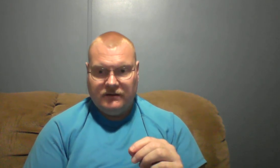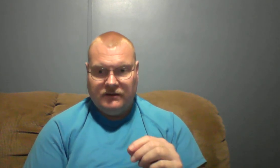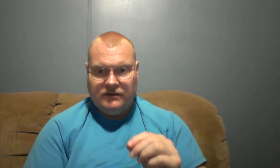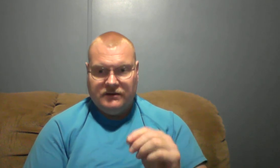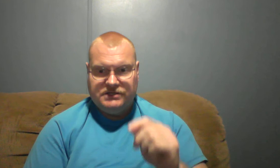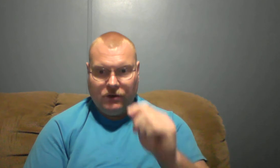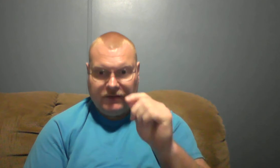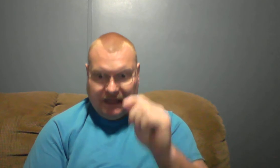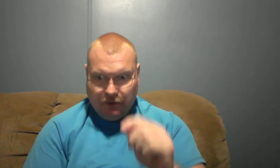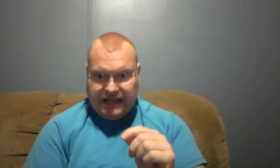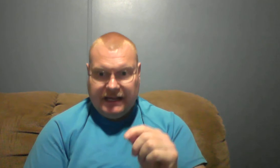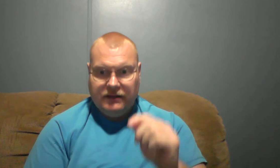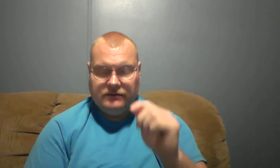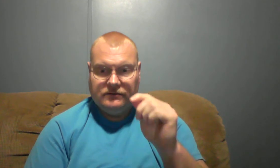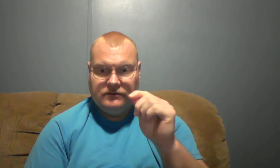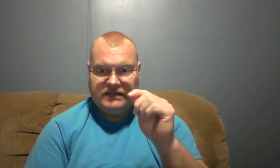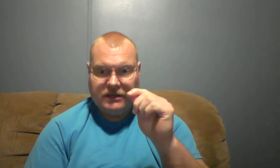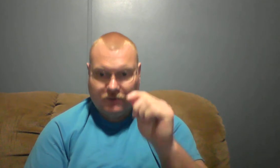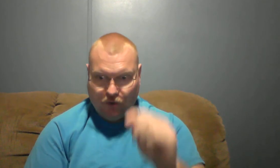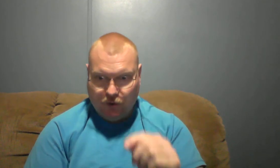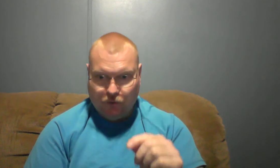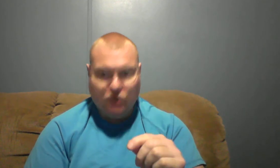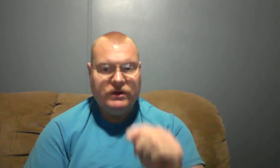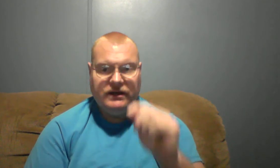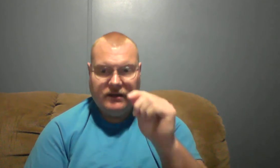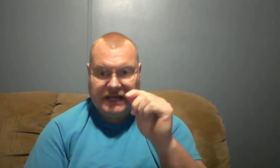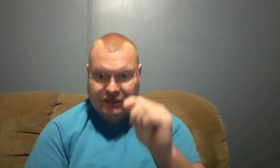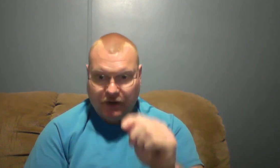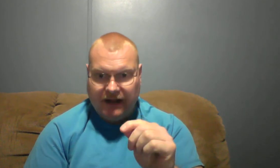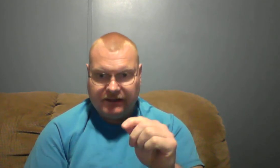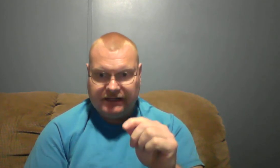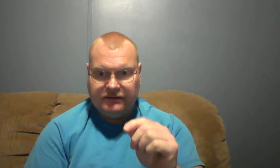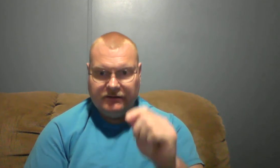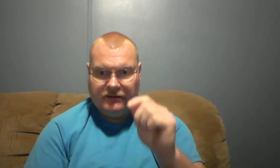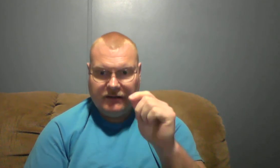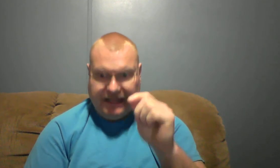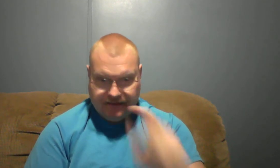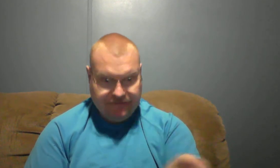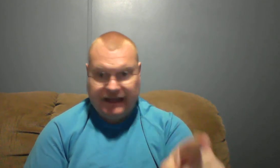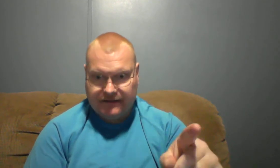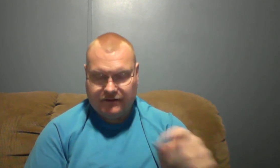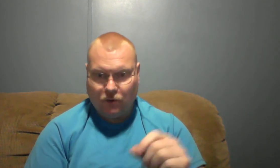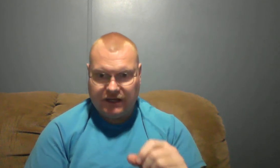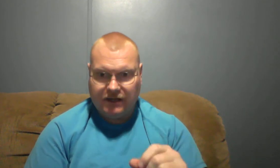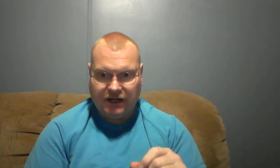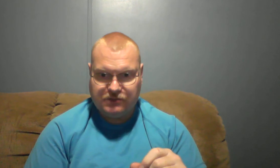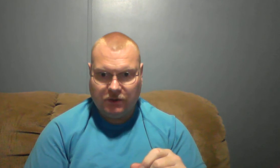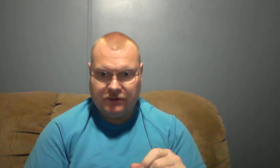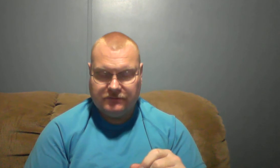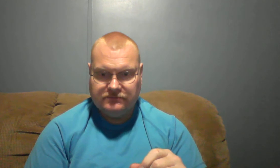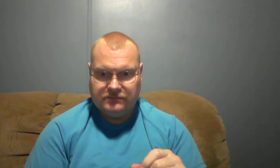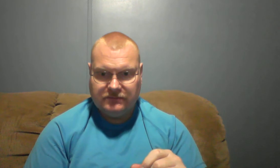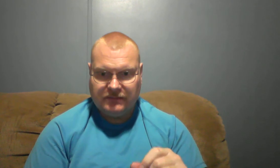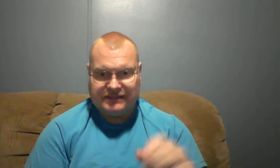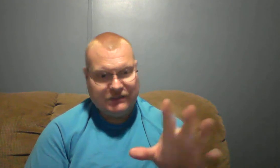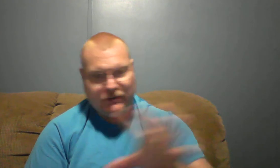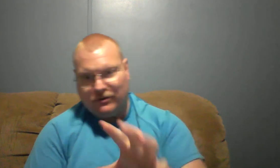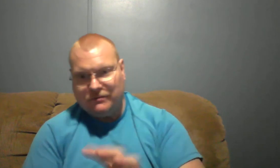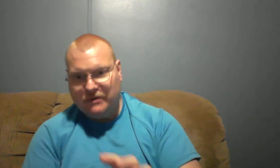so get ready get rooted and grounded in the faith according to God's word I said we were going move from